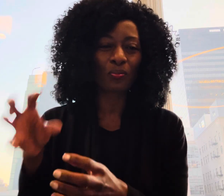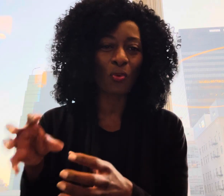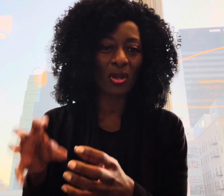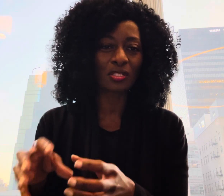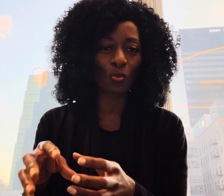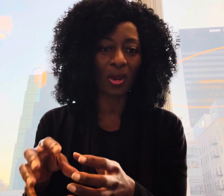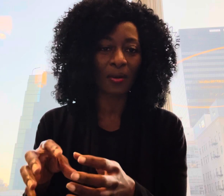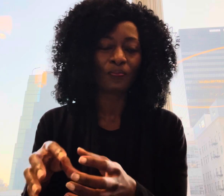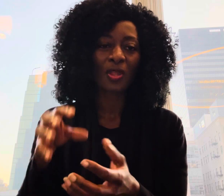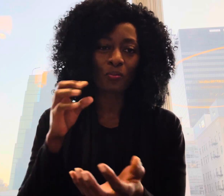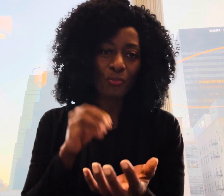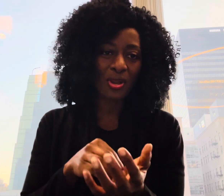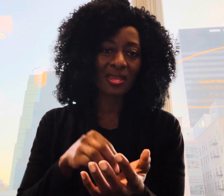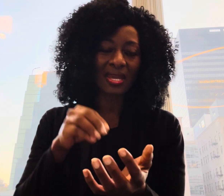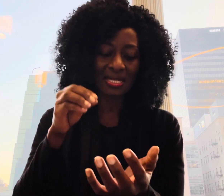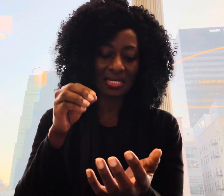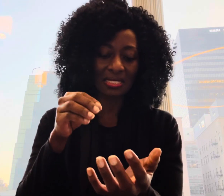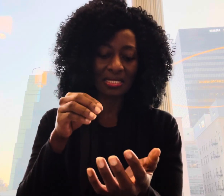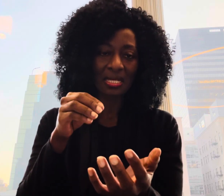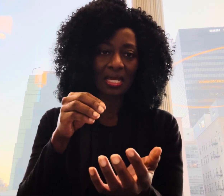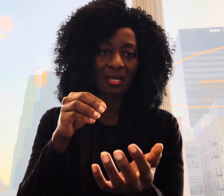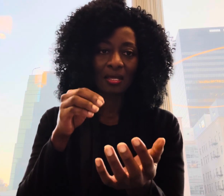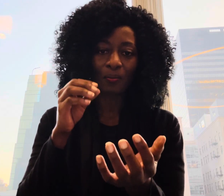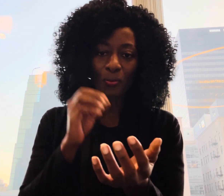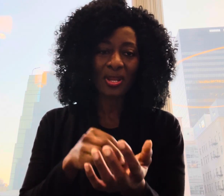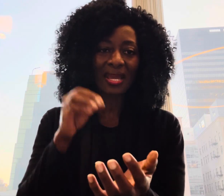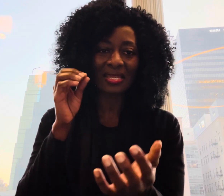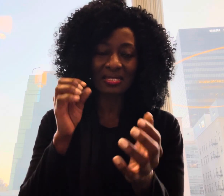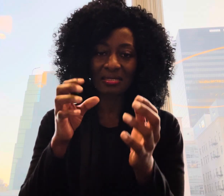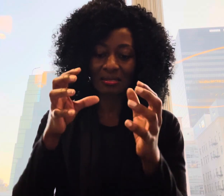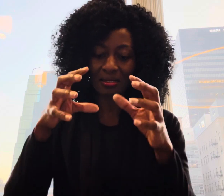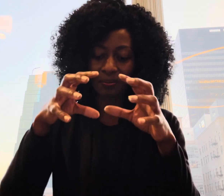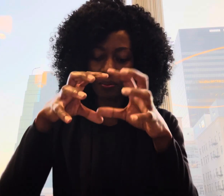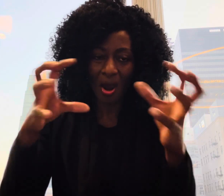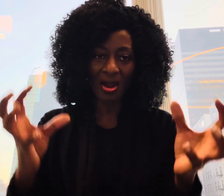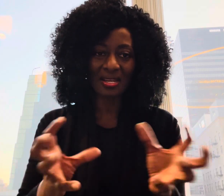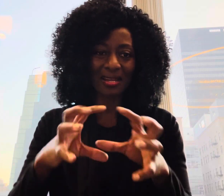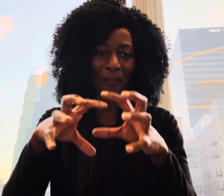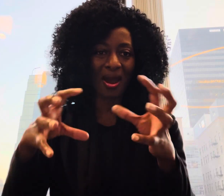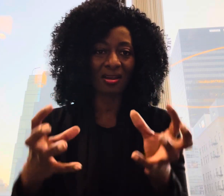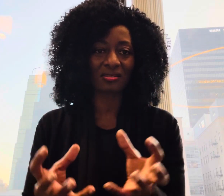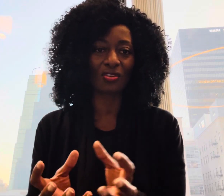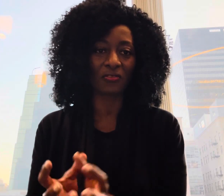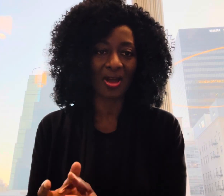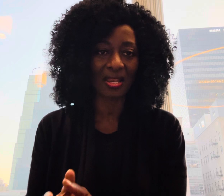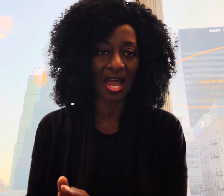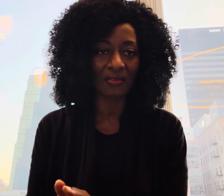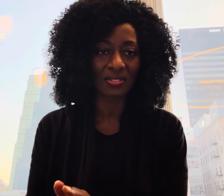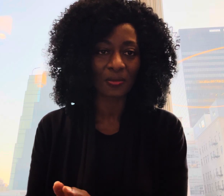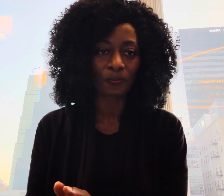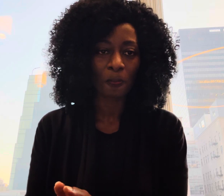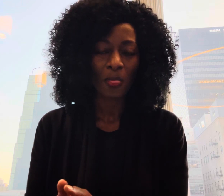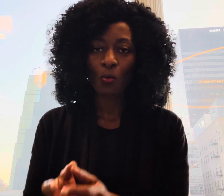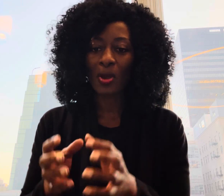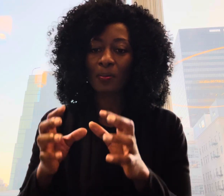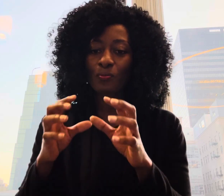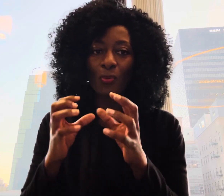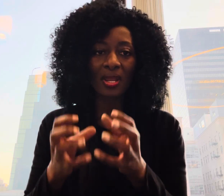point where prayer is prayer is part and parcel of our lives where prayer